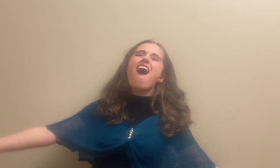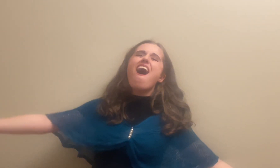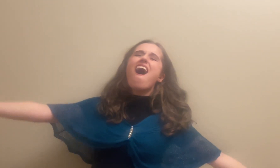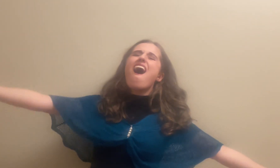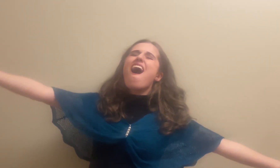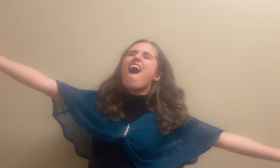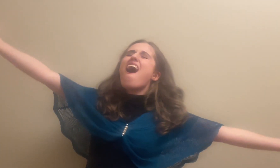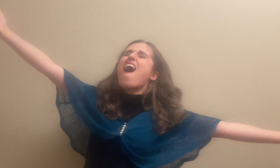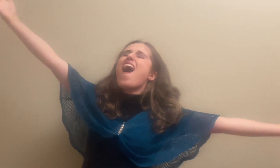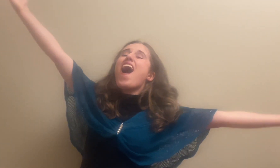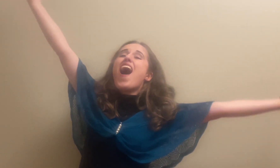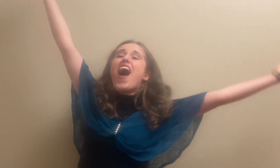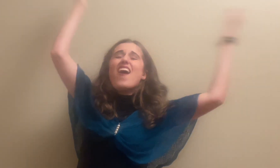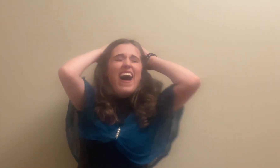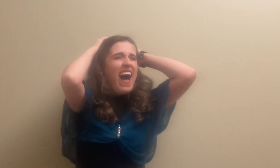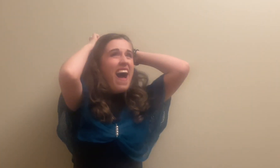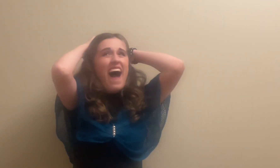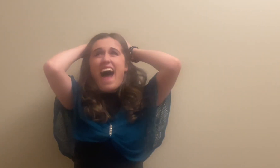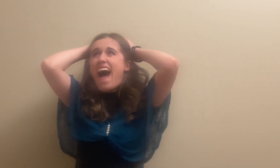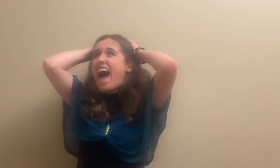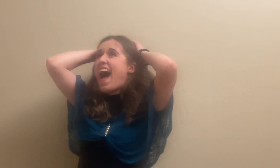am I know what I want to Oh, and I to do I